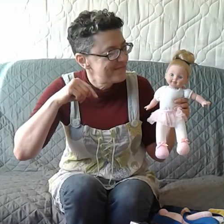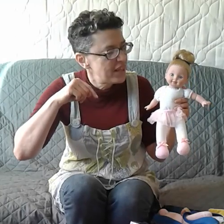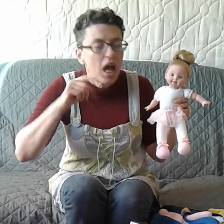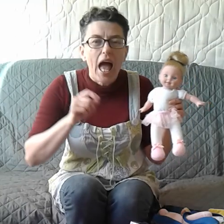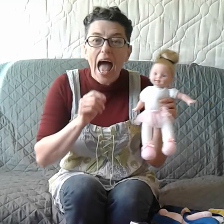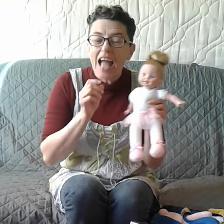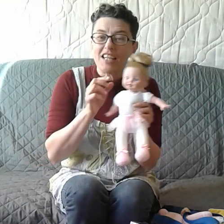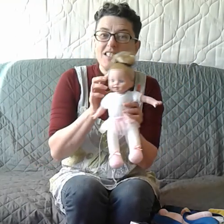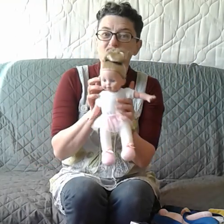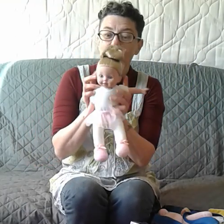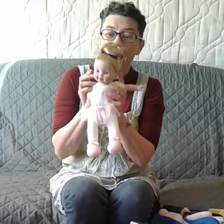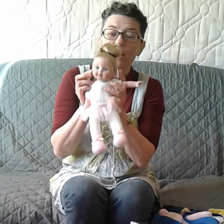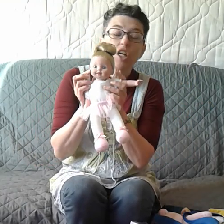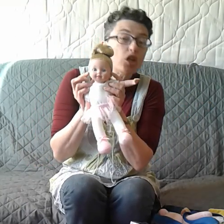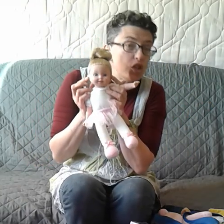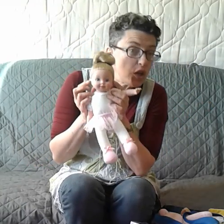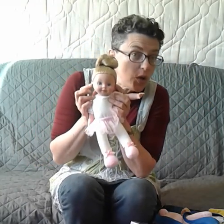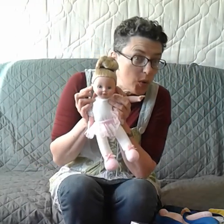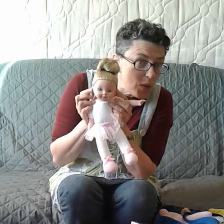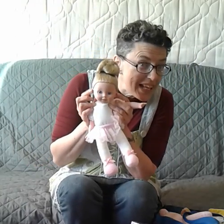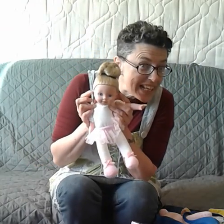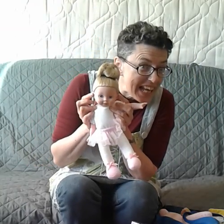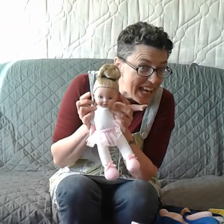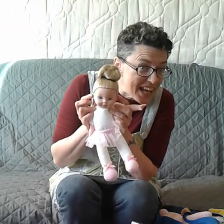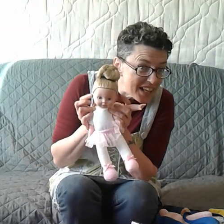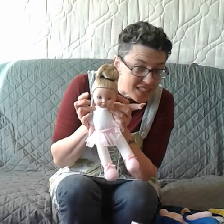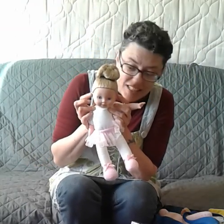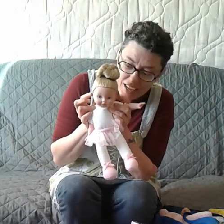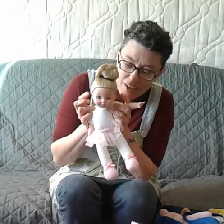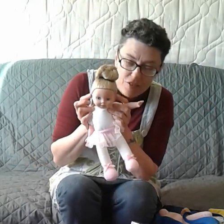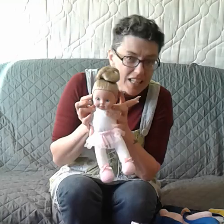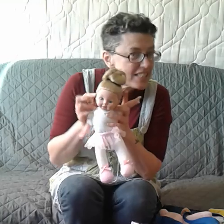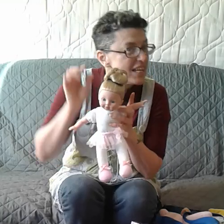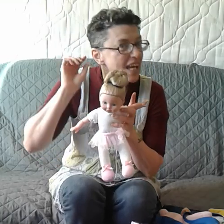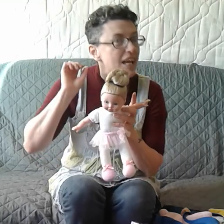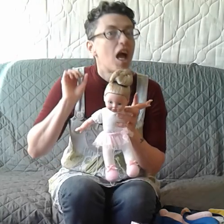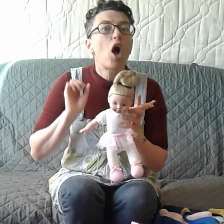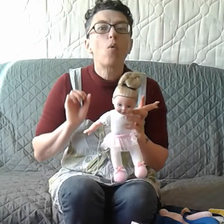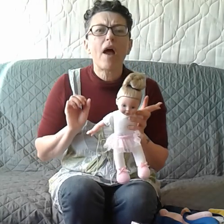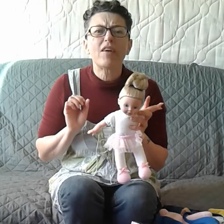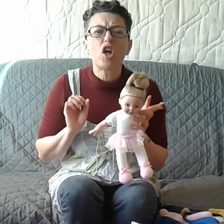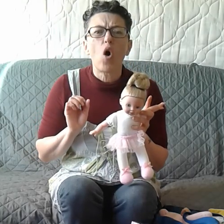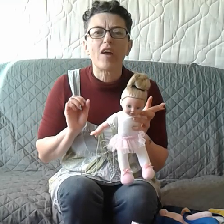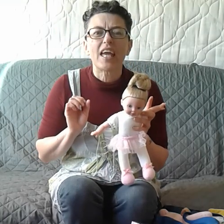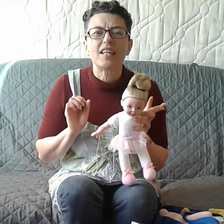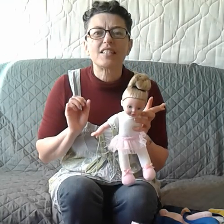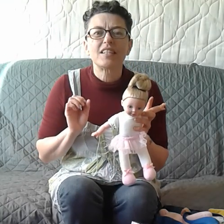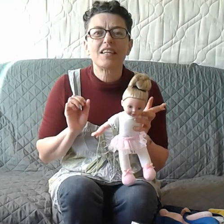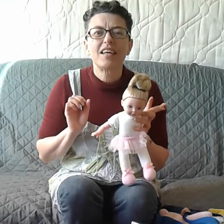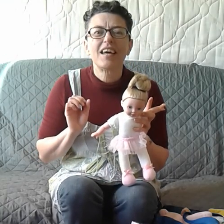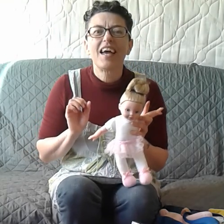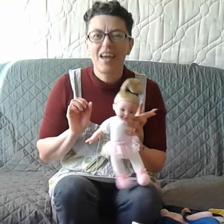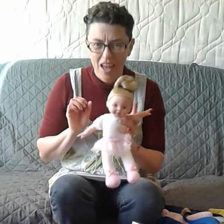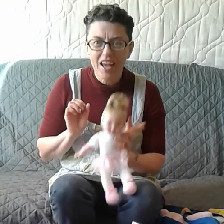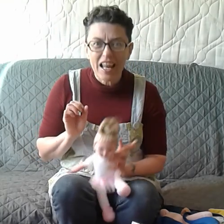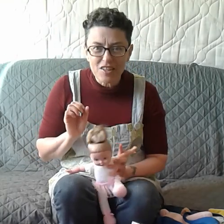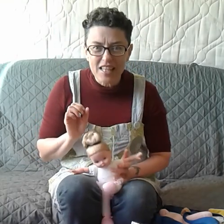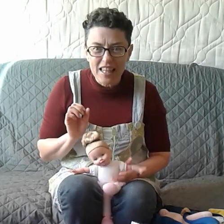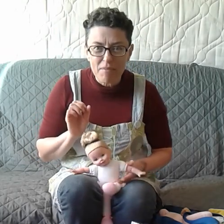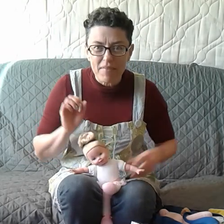And she has two little ears for listening. Where are your ears? Can you see them?